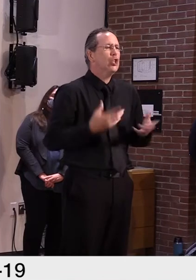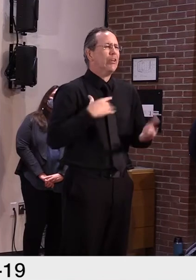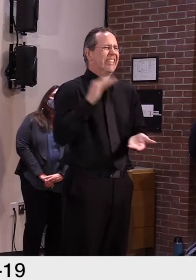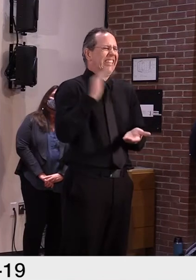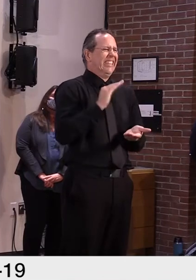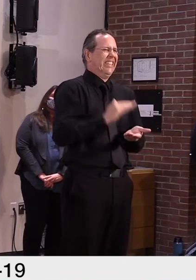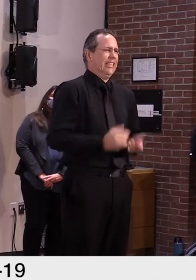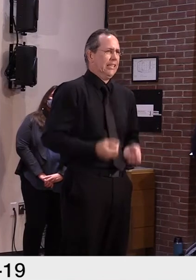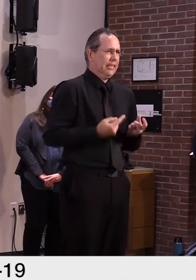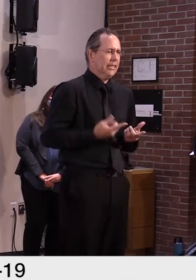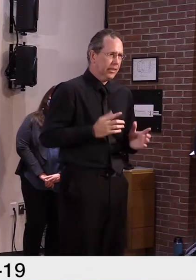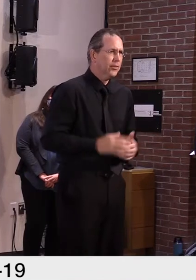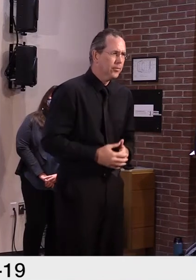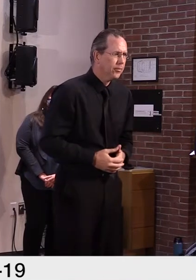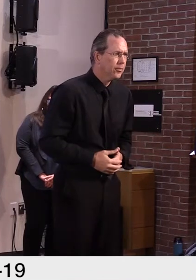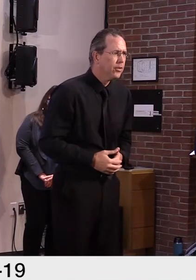proud of.